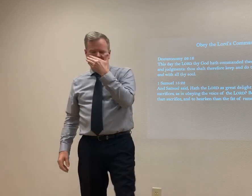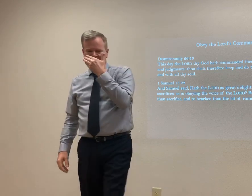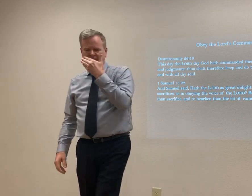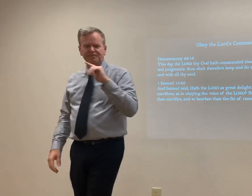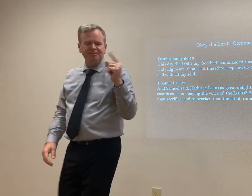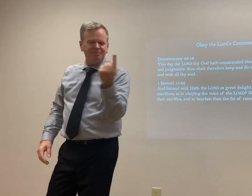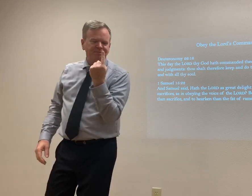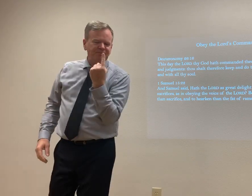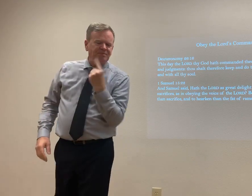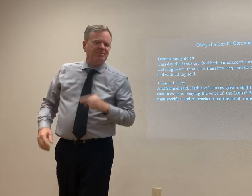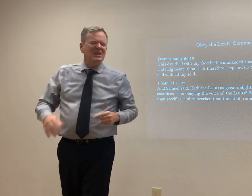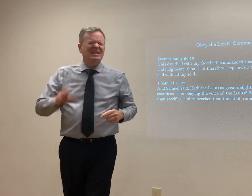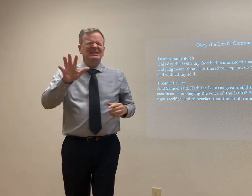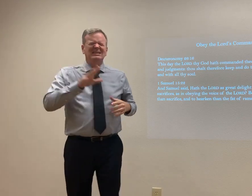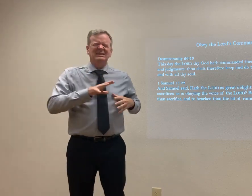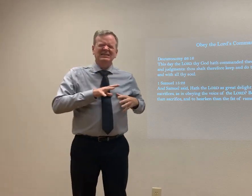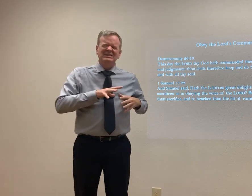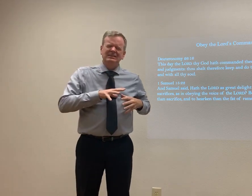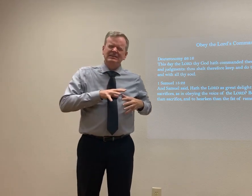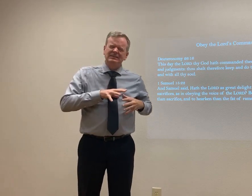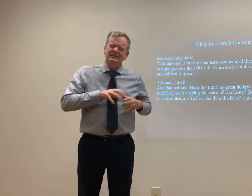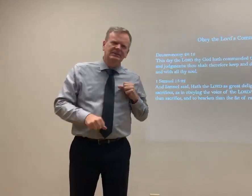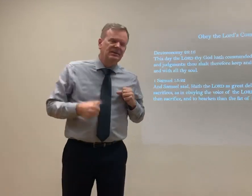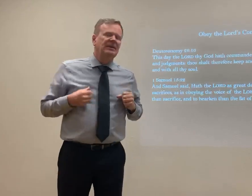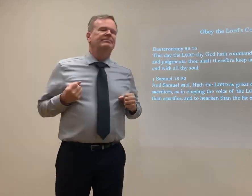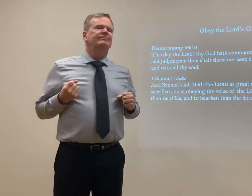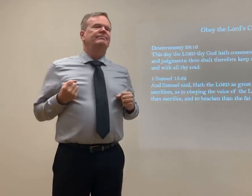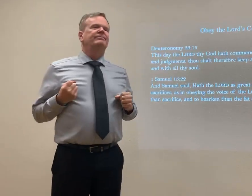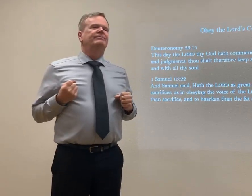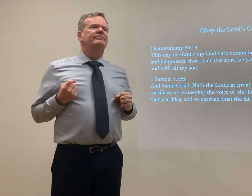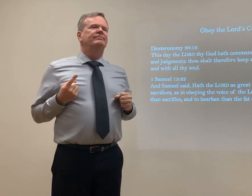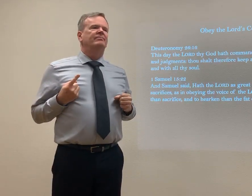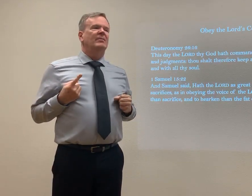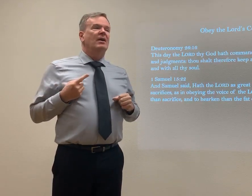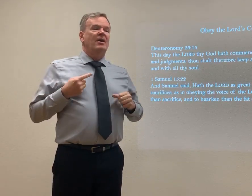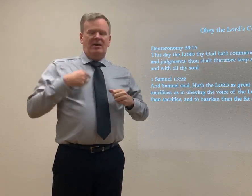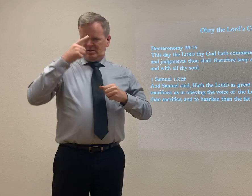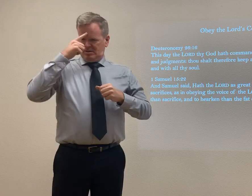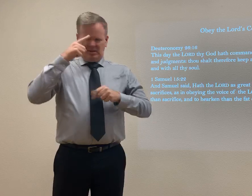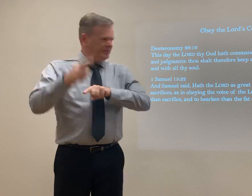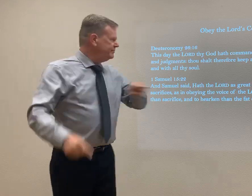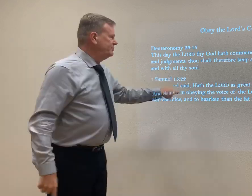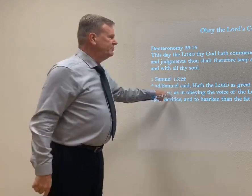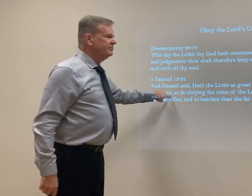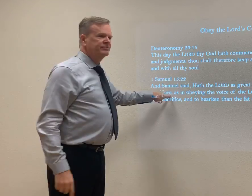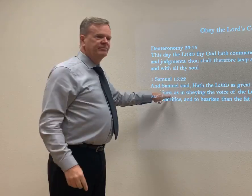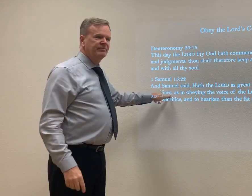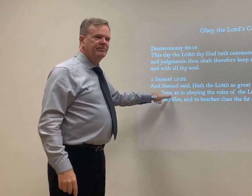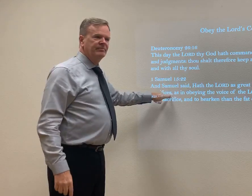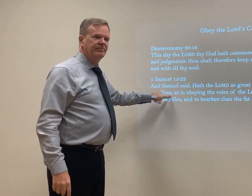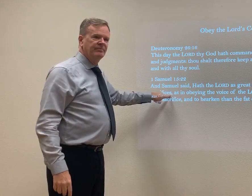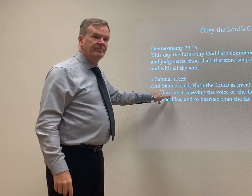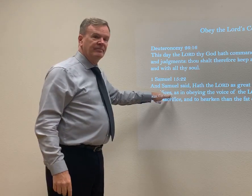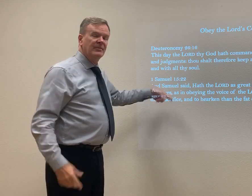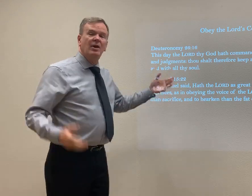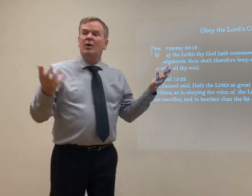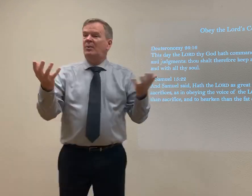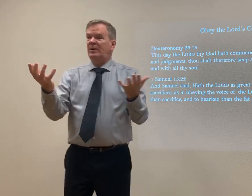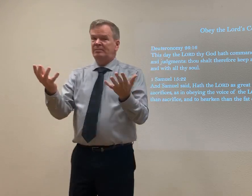So this gentleman came up to me and said, hey, you know, I'm tore up here. I'm hurting. And so when he shared something with me, this is the first thing that